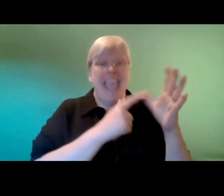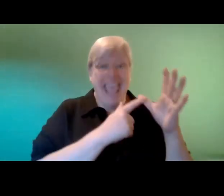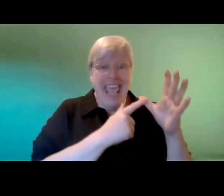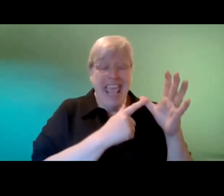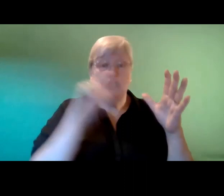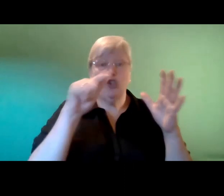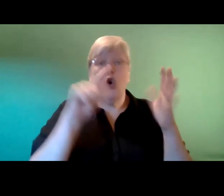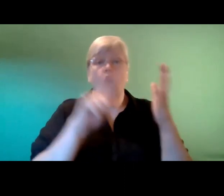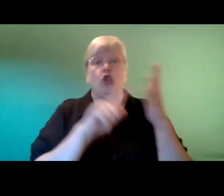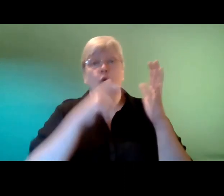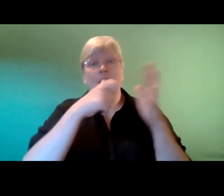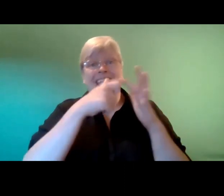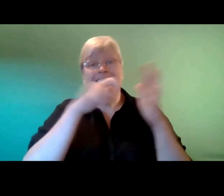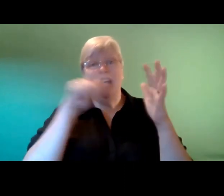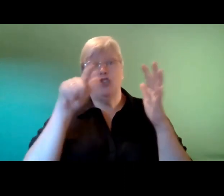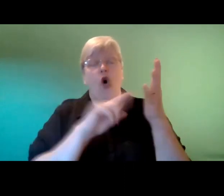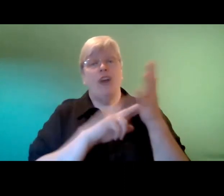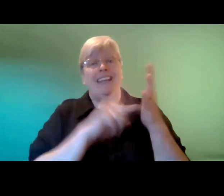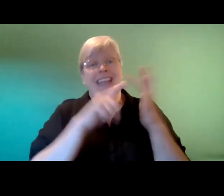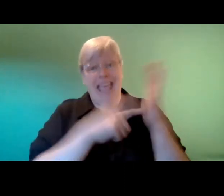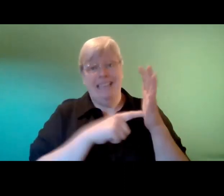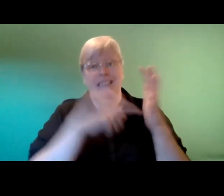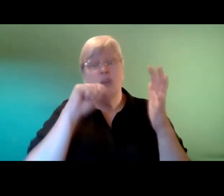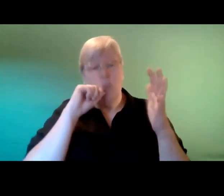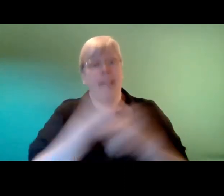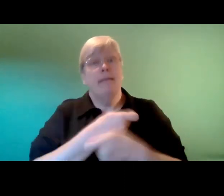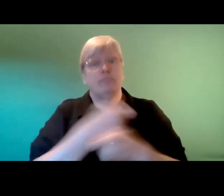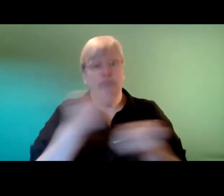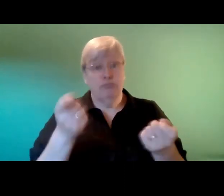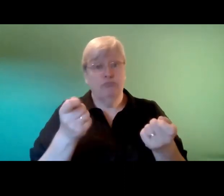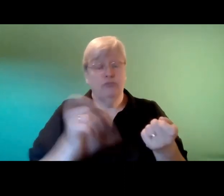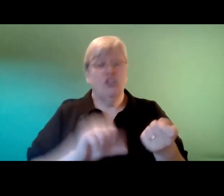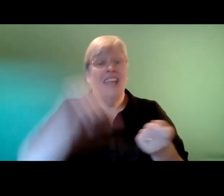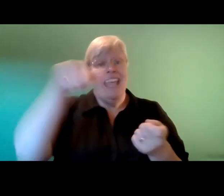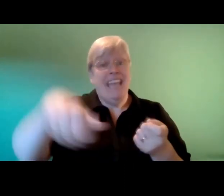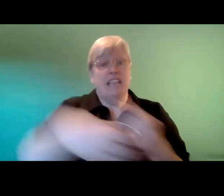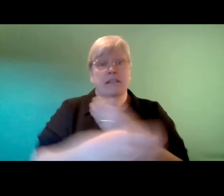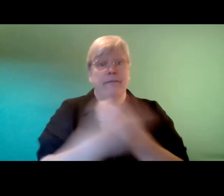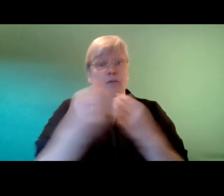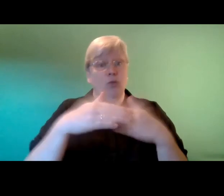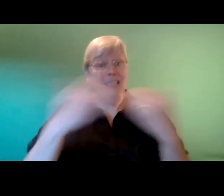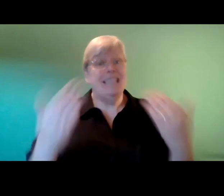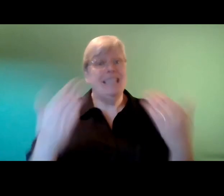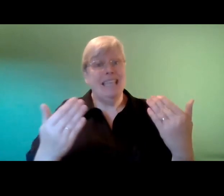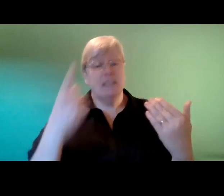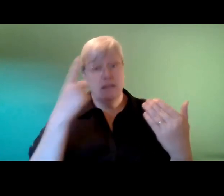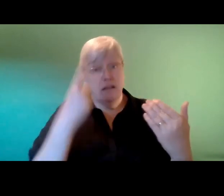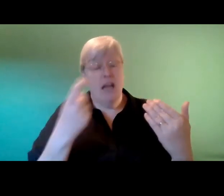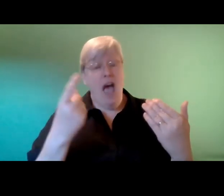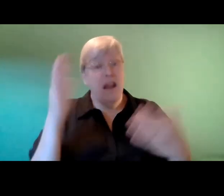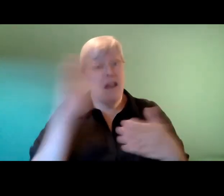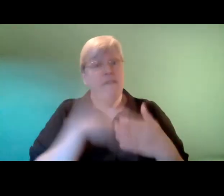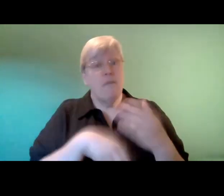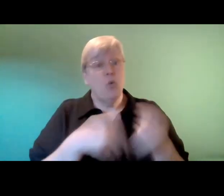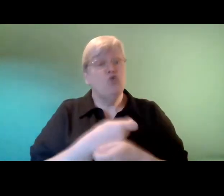very kindly offered to be distributors as well so over the next uh coming days um they'll be hopefully releasing